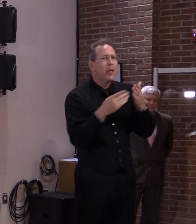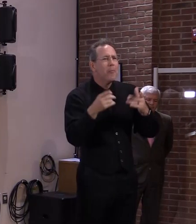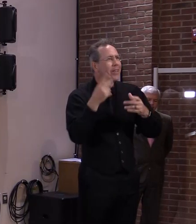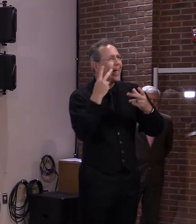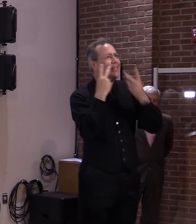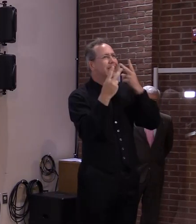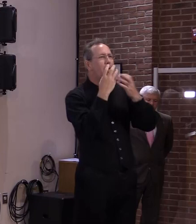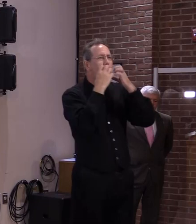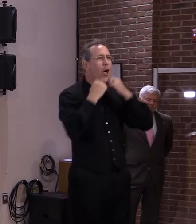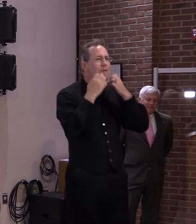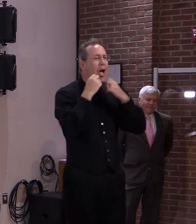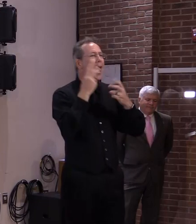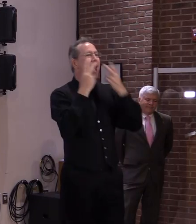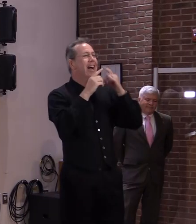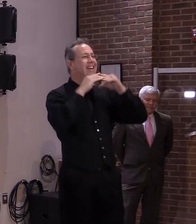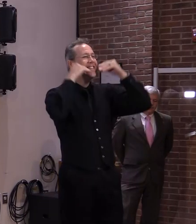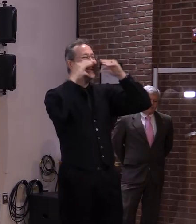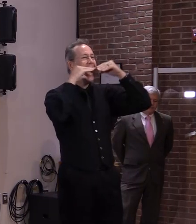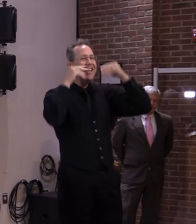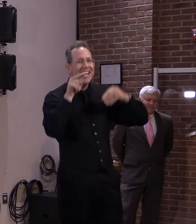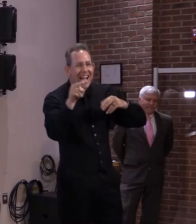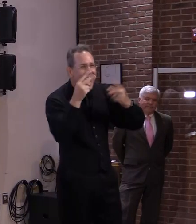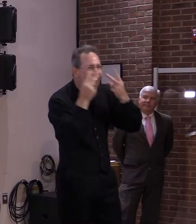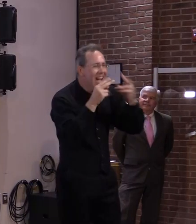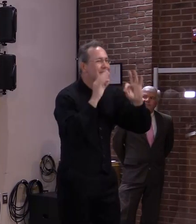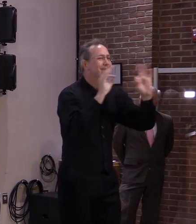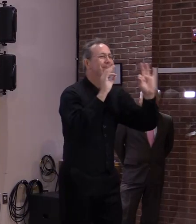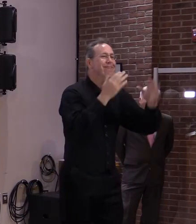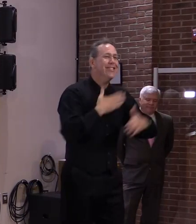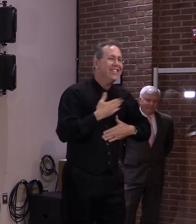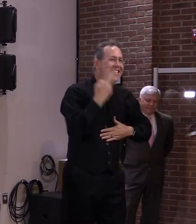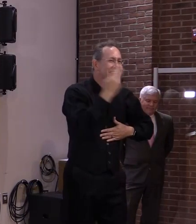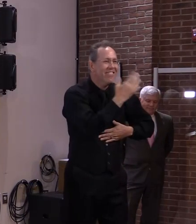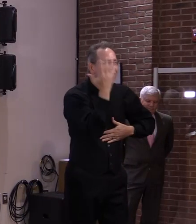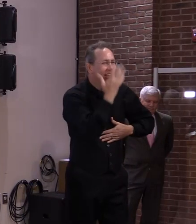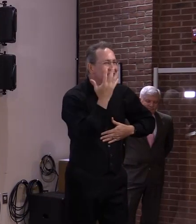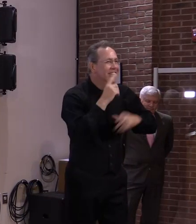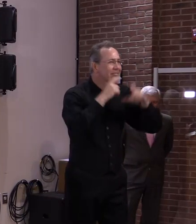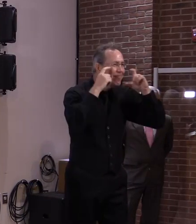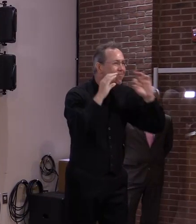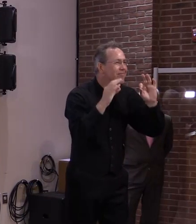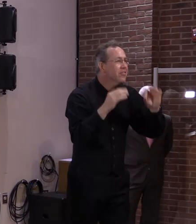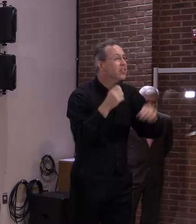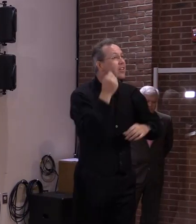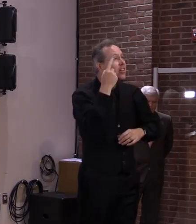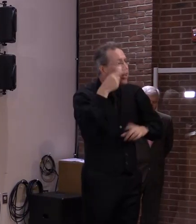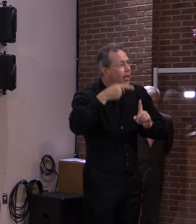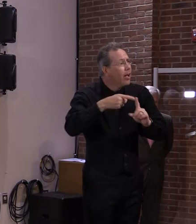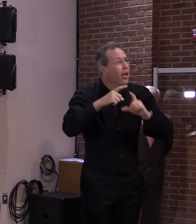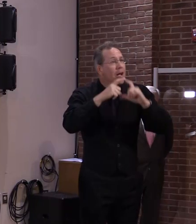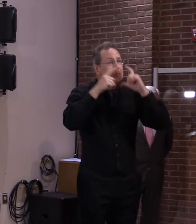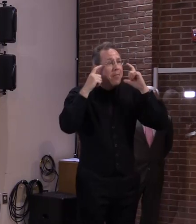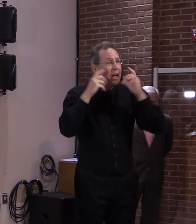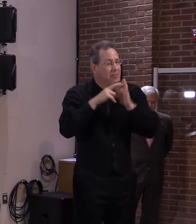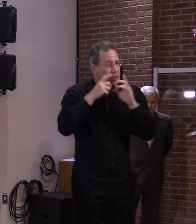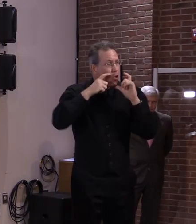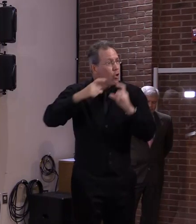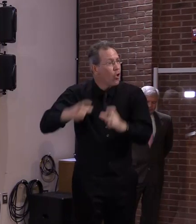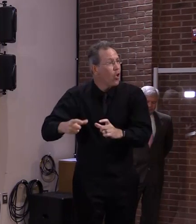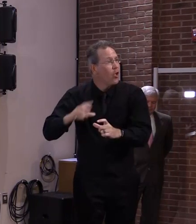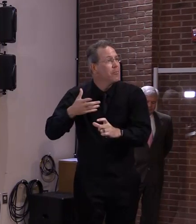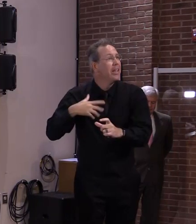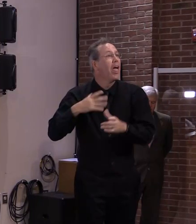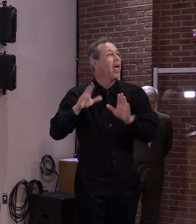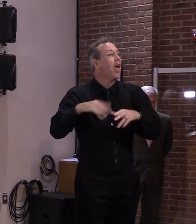mask use is that you should be prepared for a slight surge in the numbers of other respiratory virus illnesses being seen,